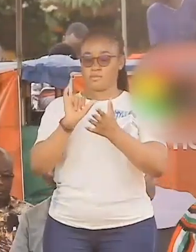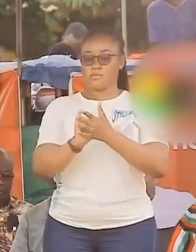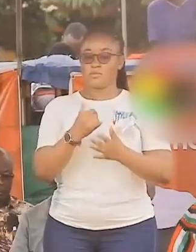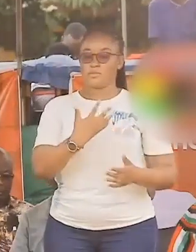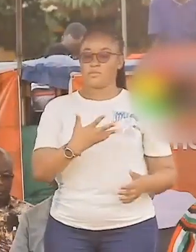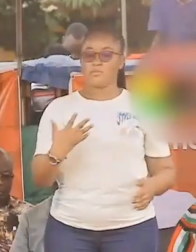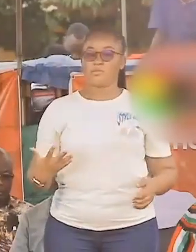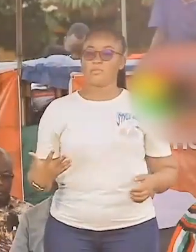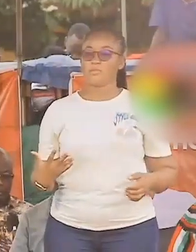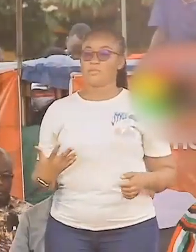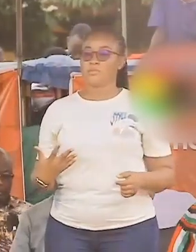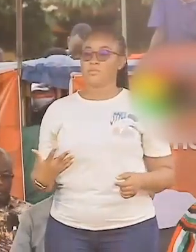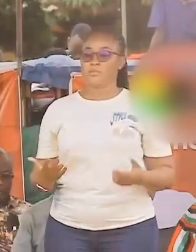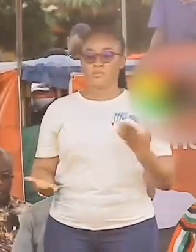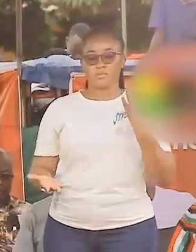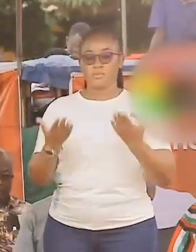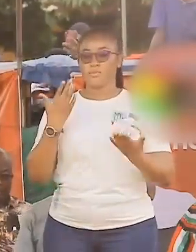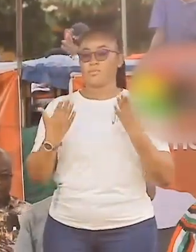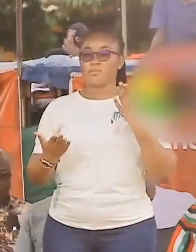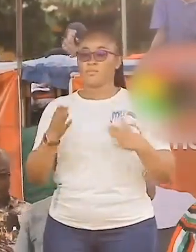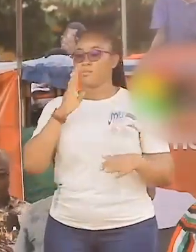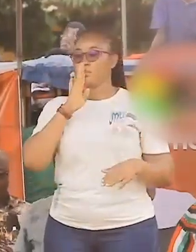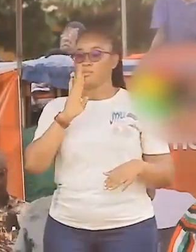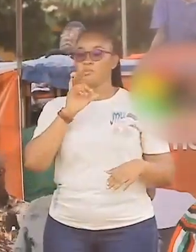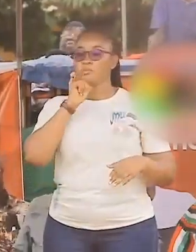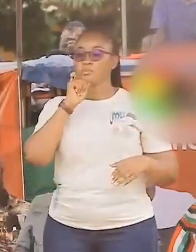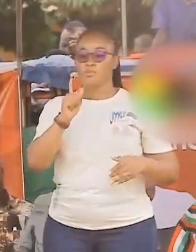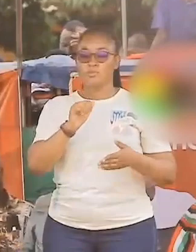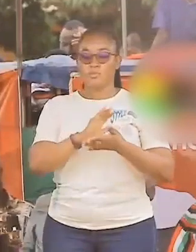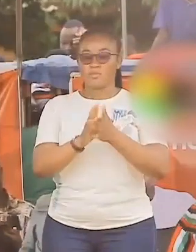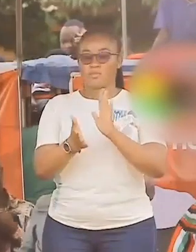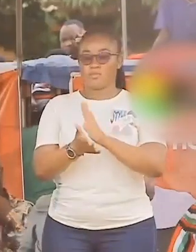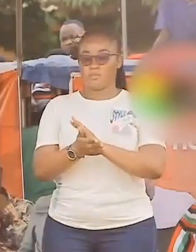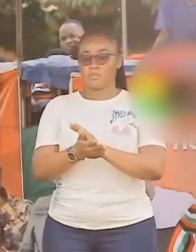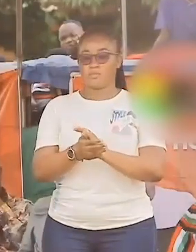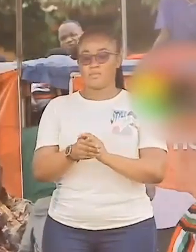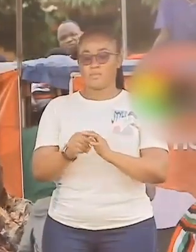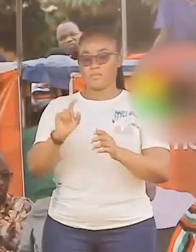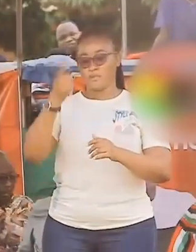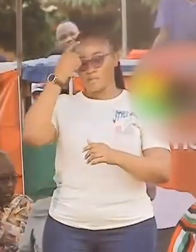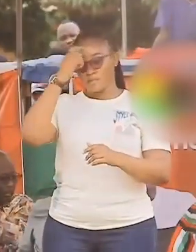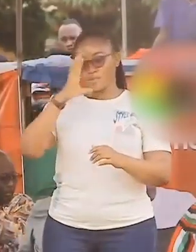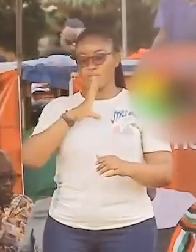that's what promised, I'm going to do this.